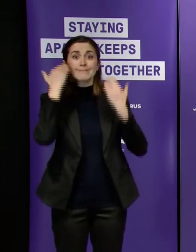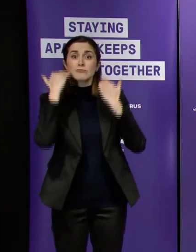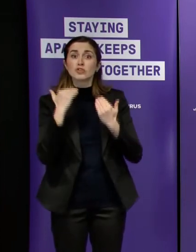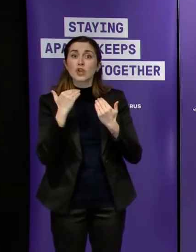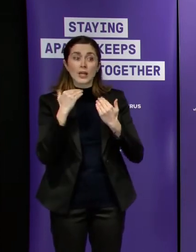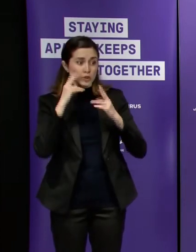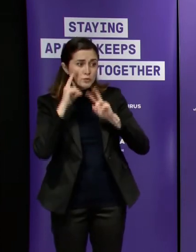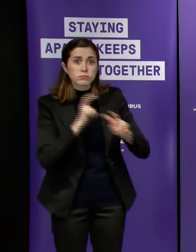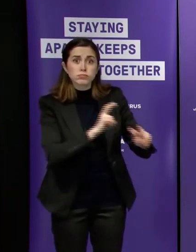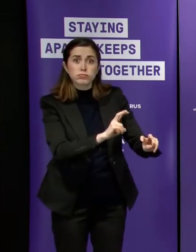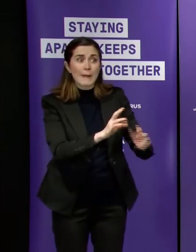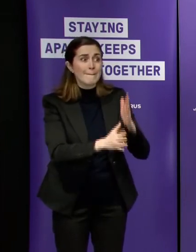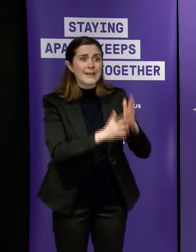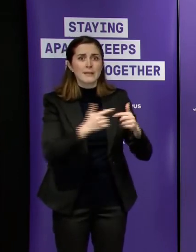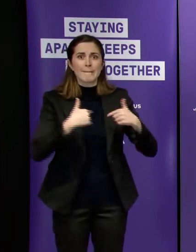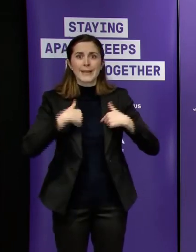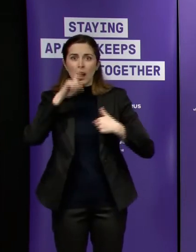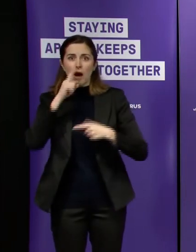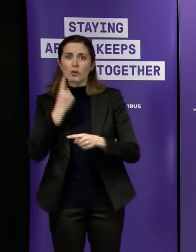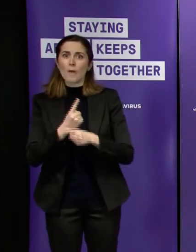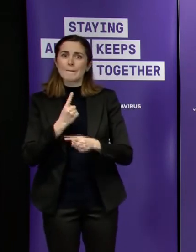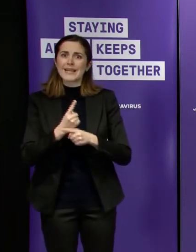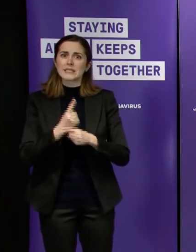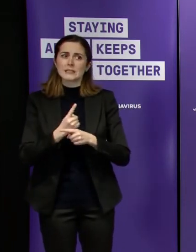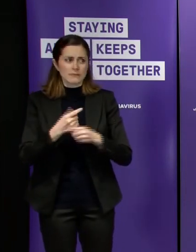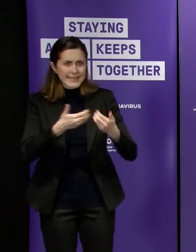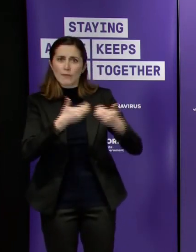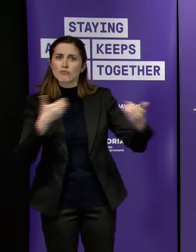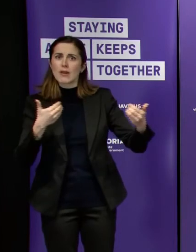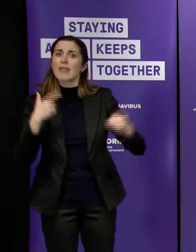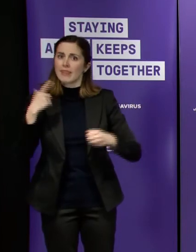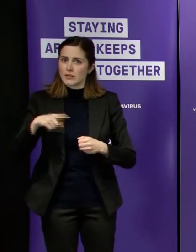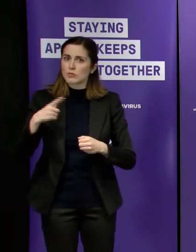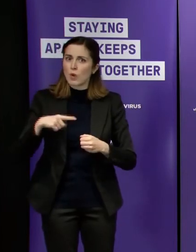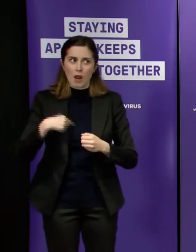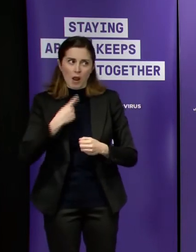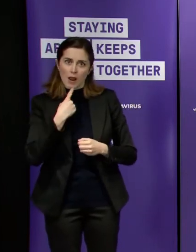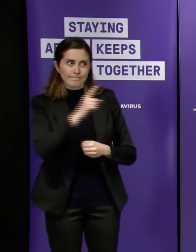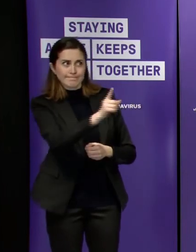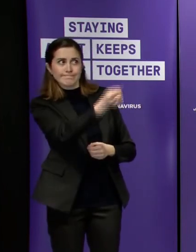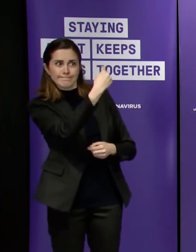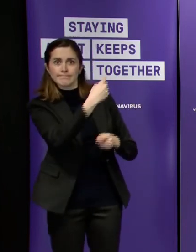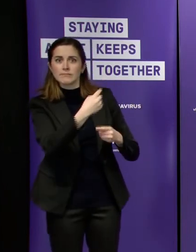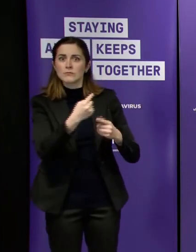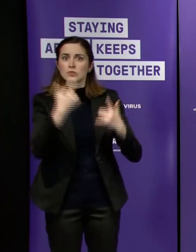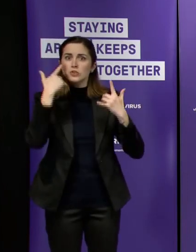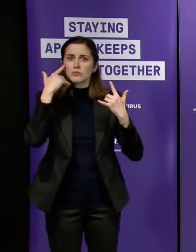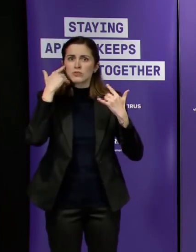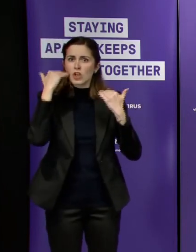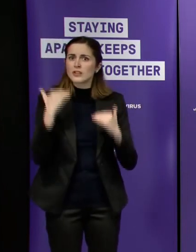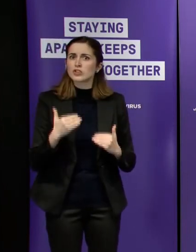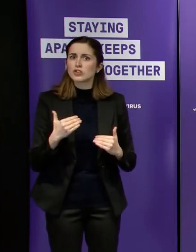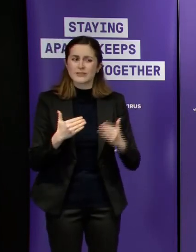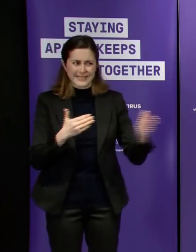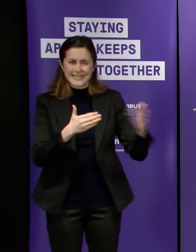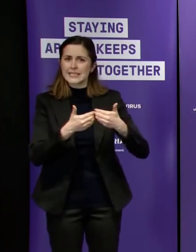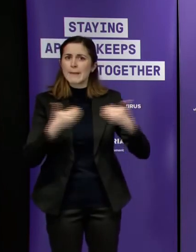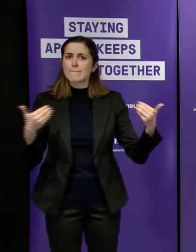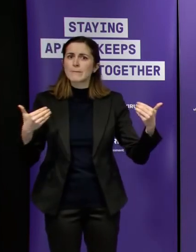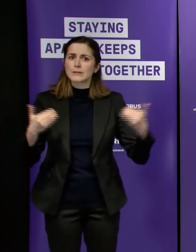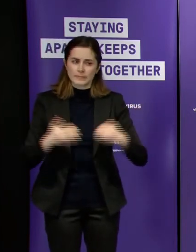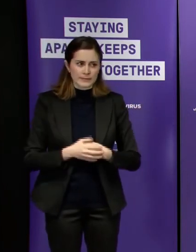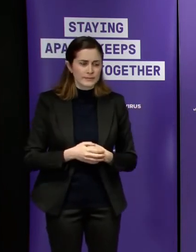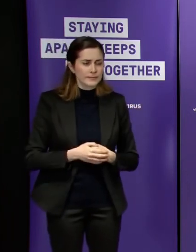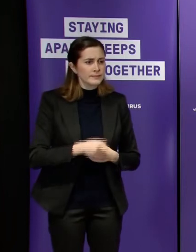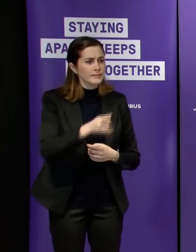matters i can't go to that's why it's been set up that's why it's been set up and that's why it's doing its important work just really good on the